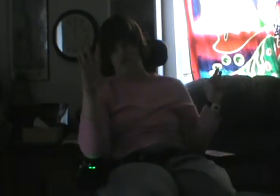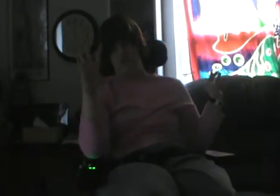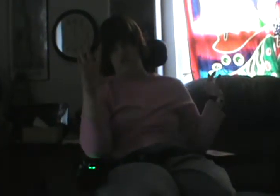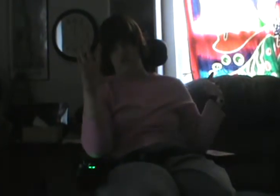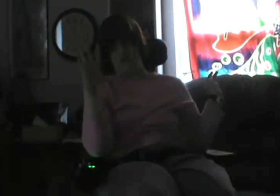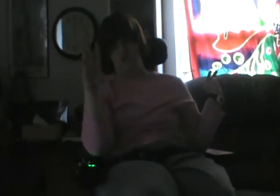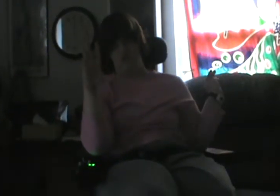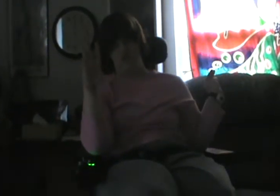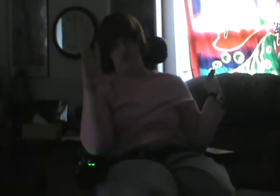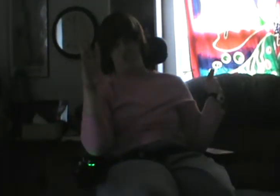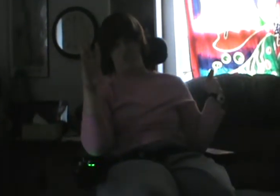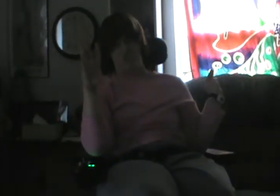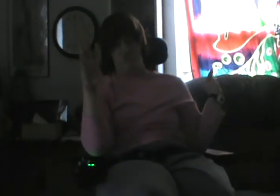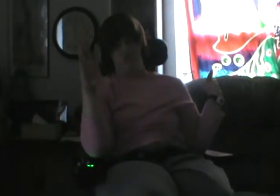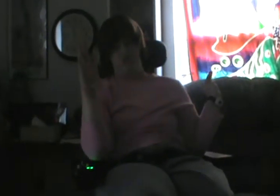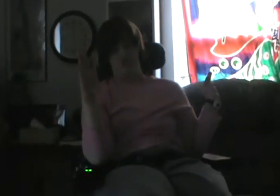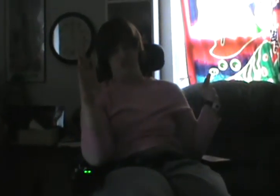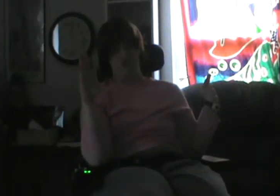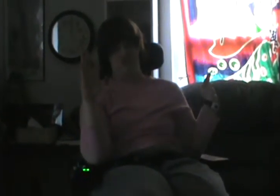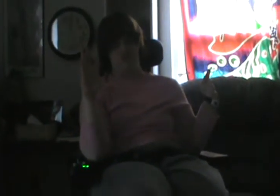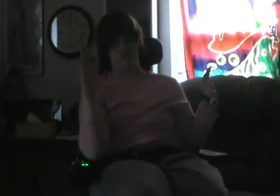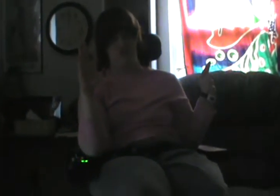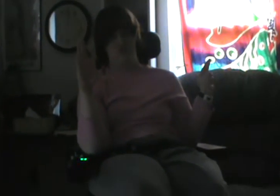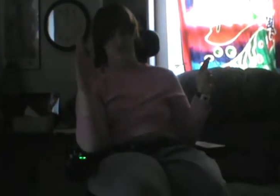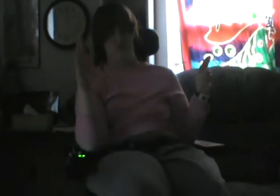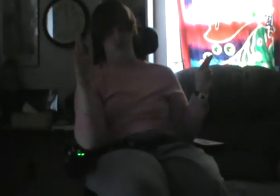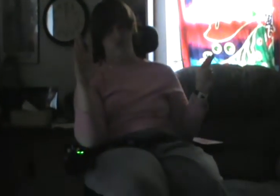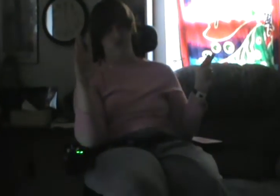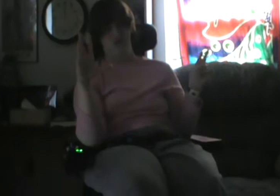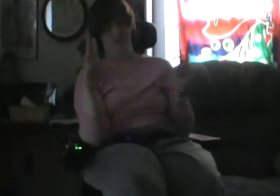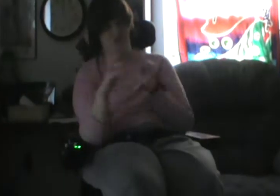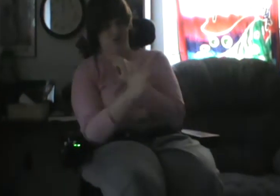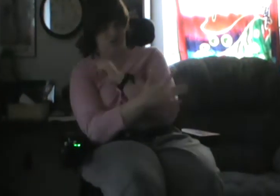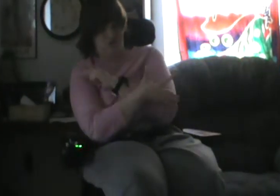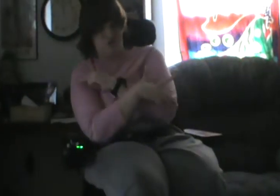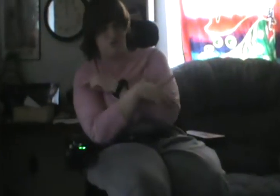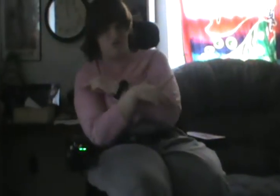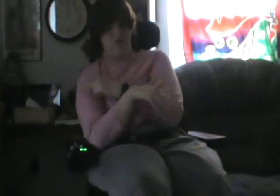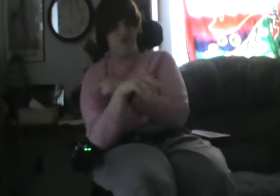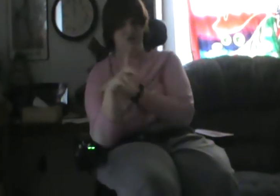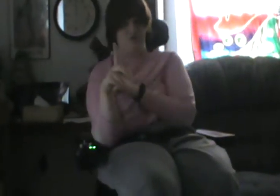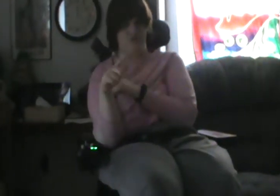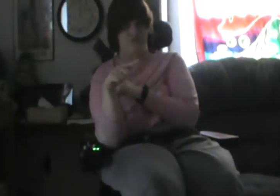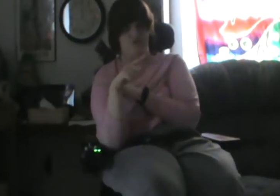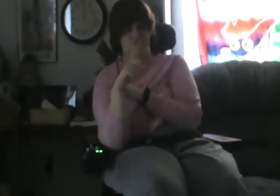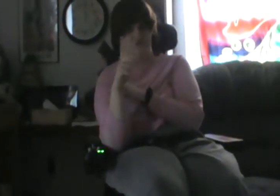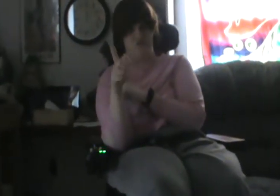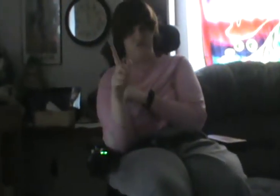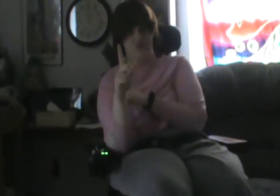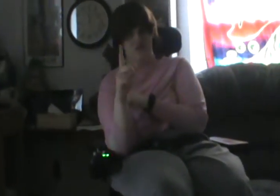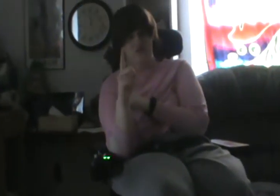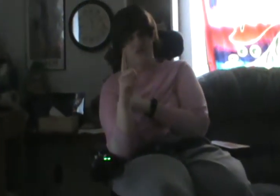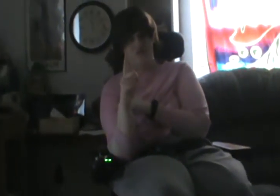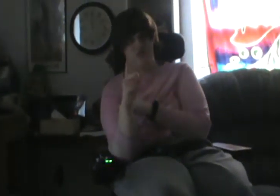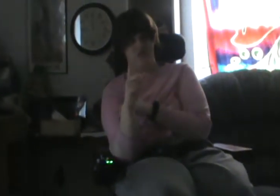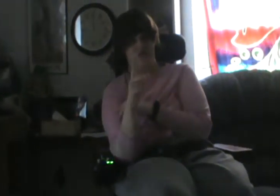pond and hold my children's children in my